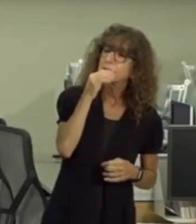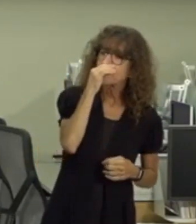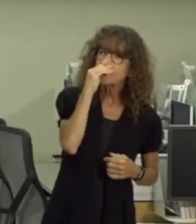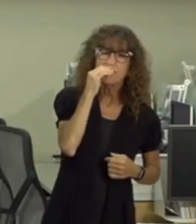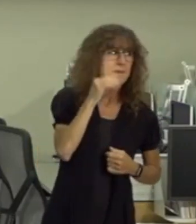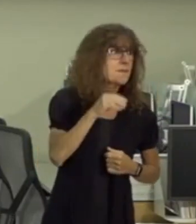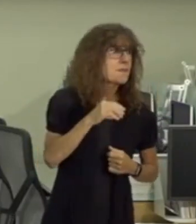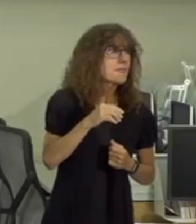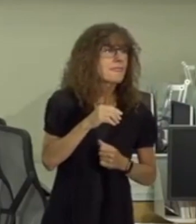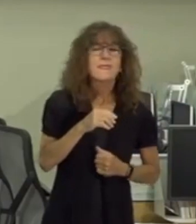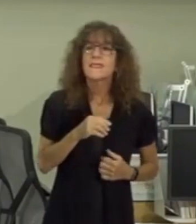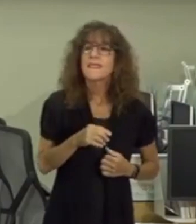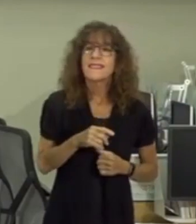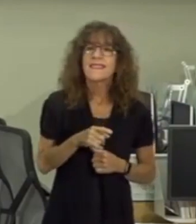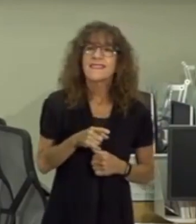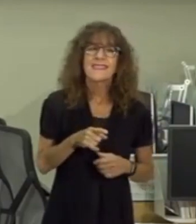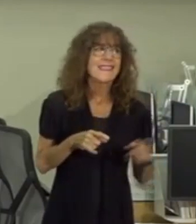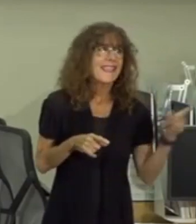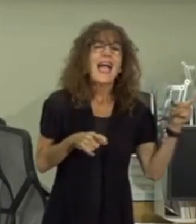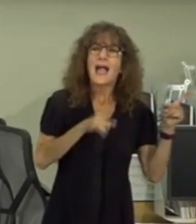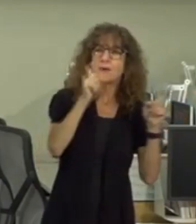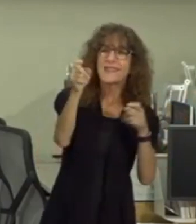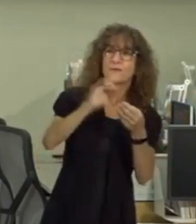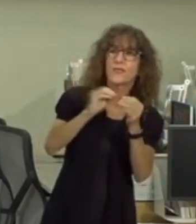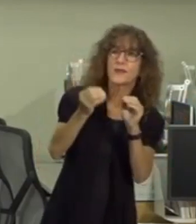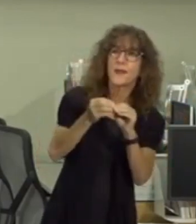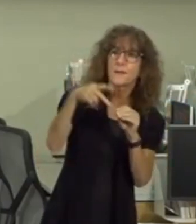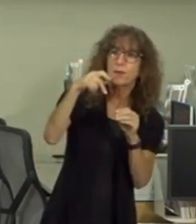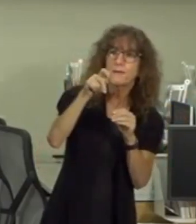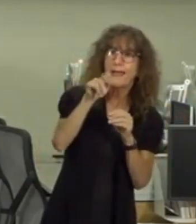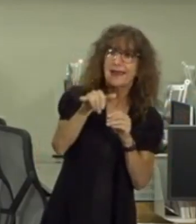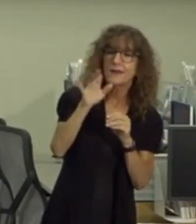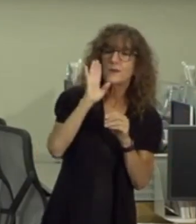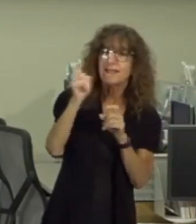i don't have the number so i'll have to get it to you yeah